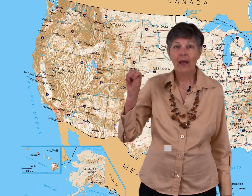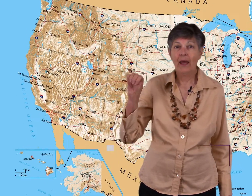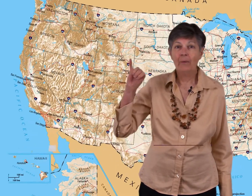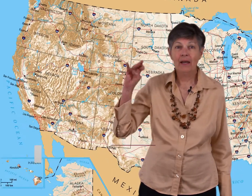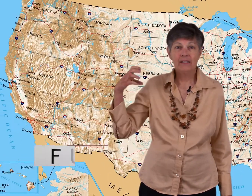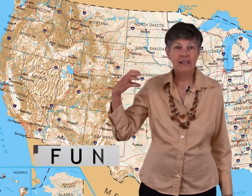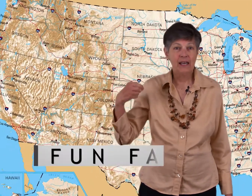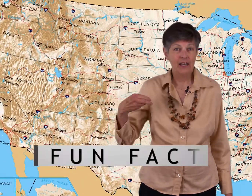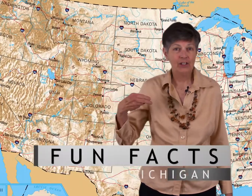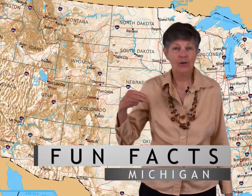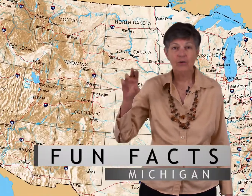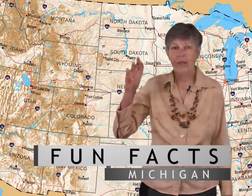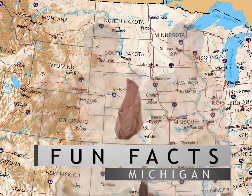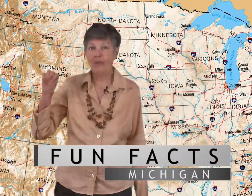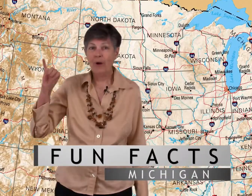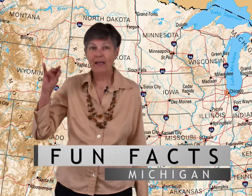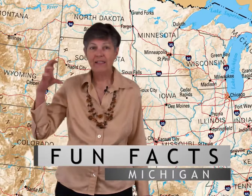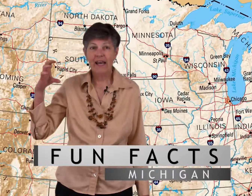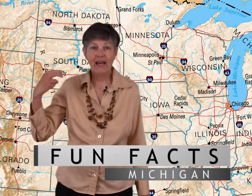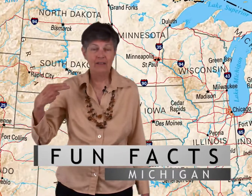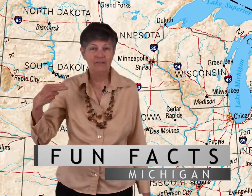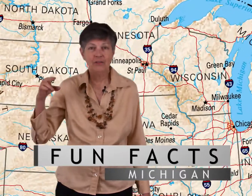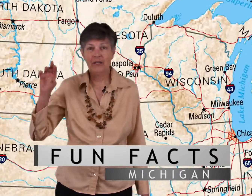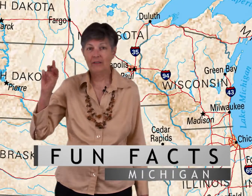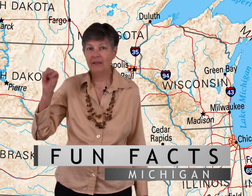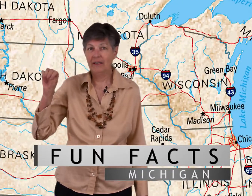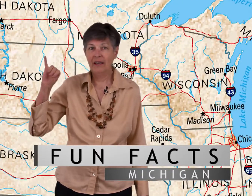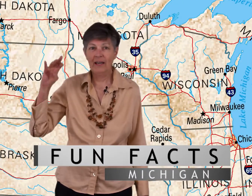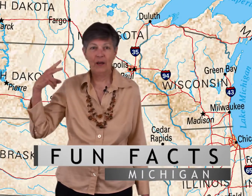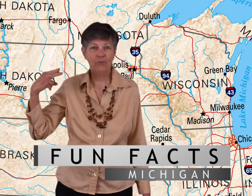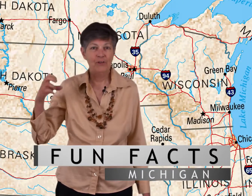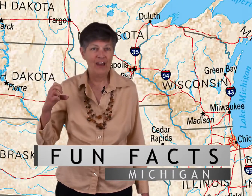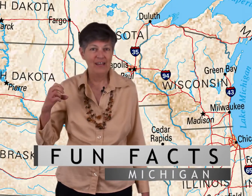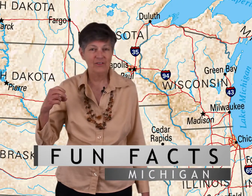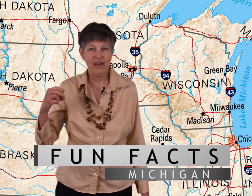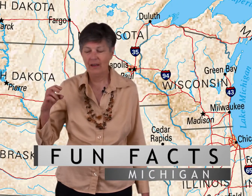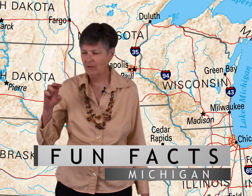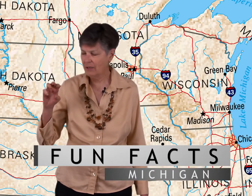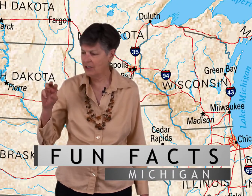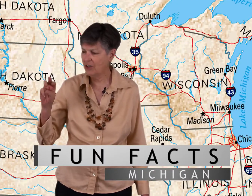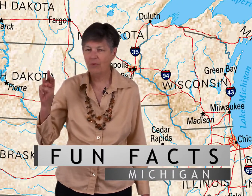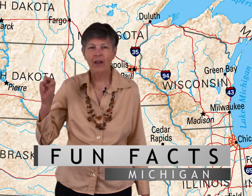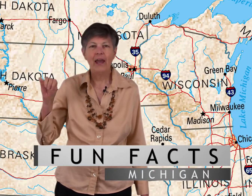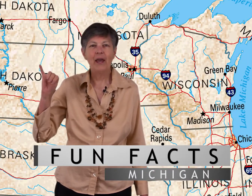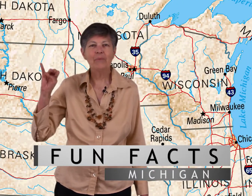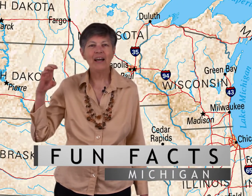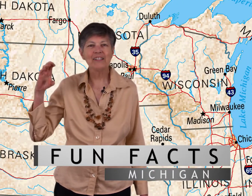M-I-C-H, so if you practice that, you can get it down pretty fast, okay? Oh, I just did it wrong. M-I